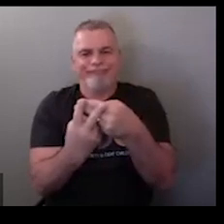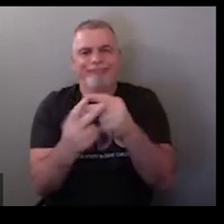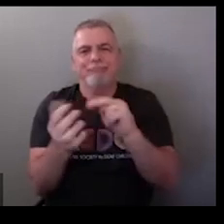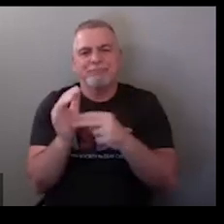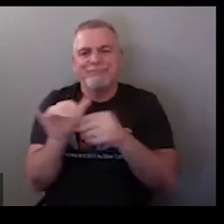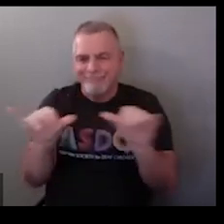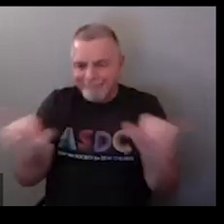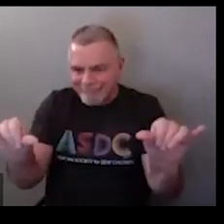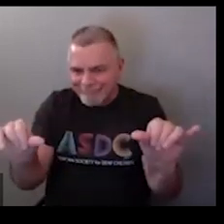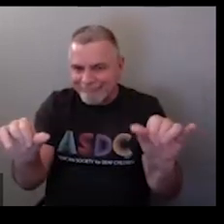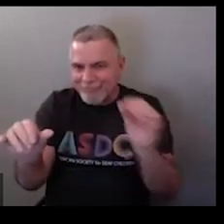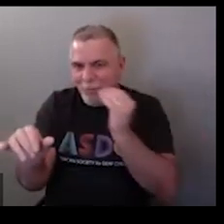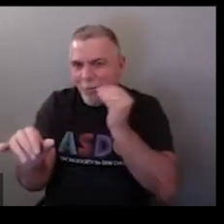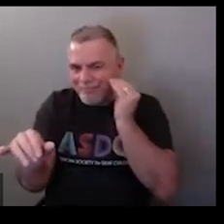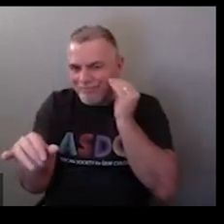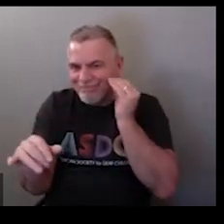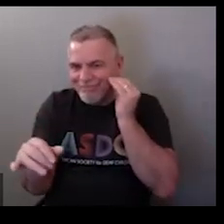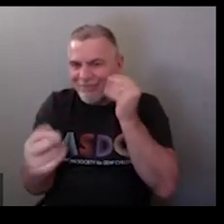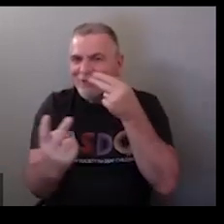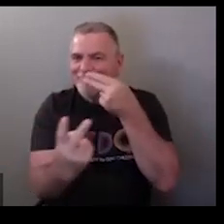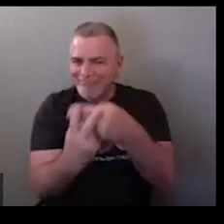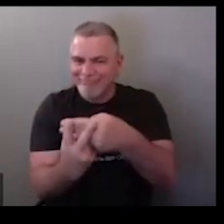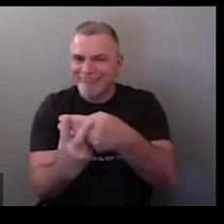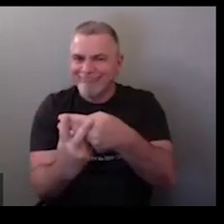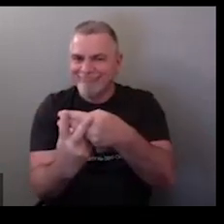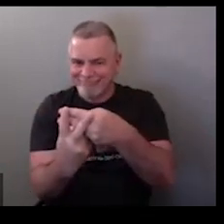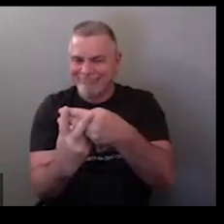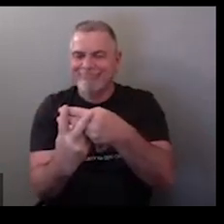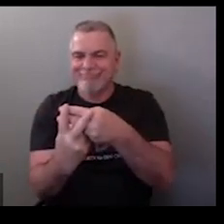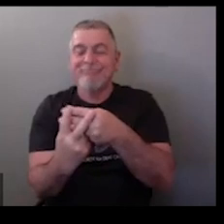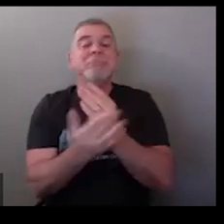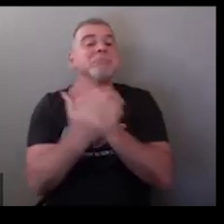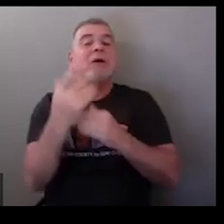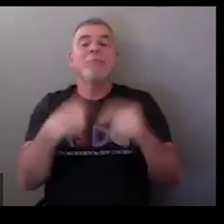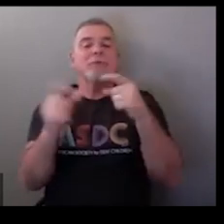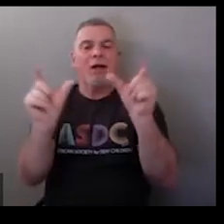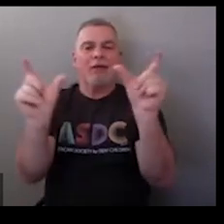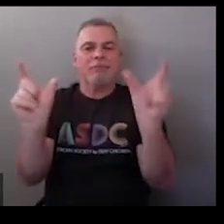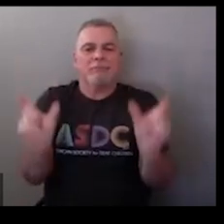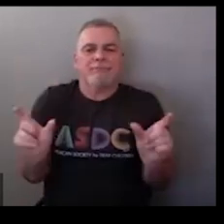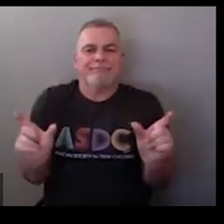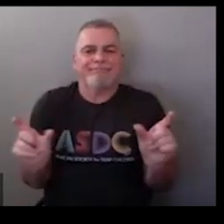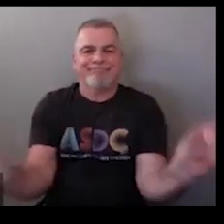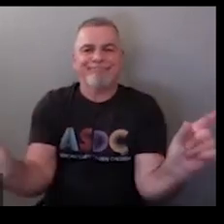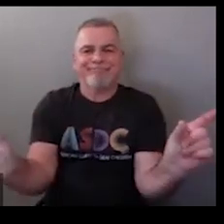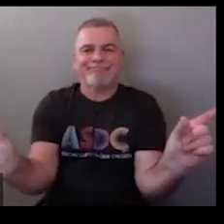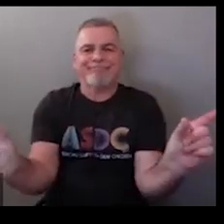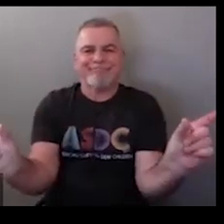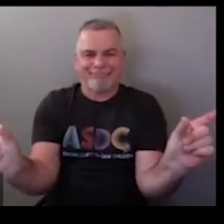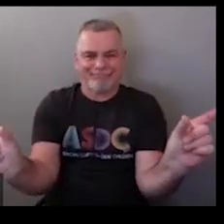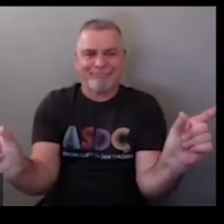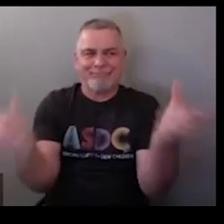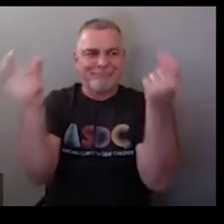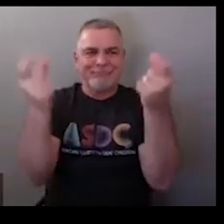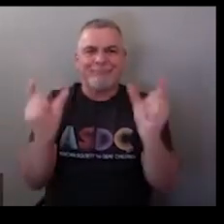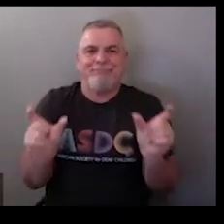jail so it's done with only a v hand shape which basically means you're quarantined at home however you're also seeing this now